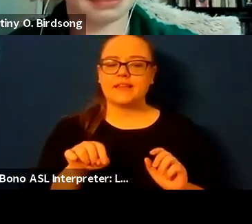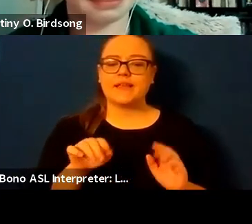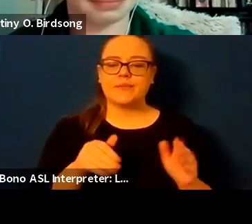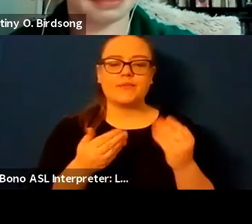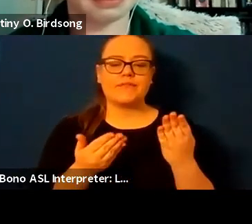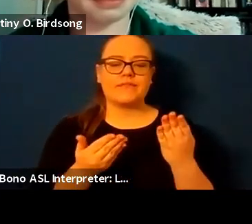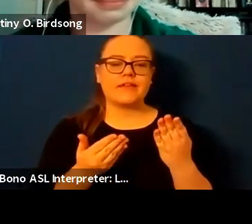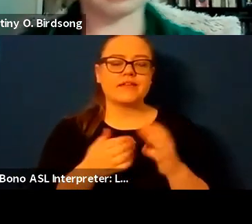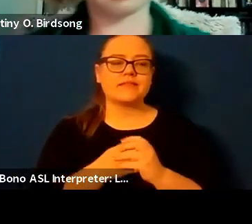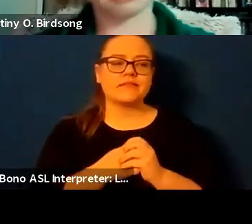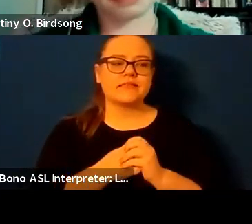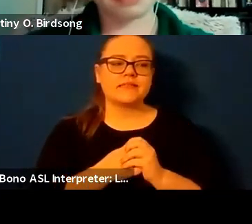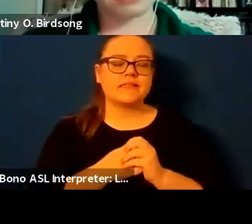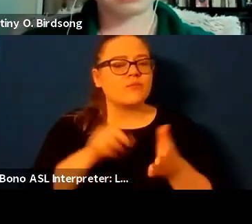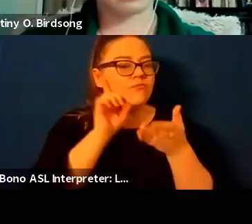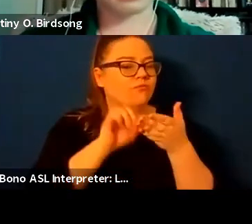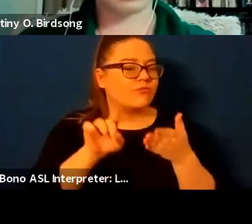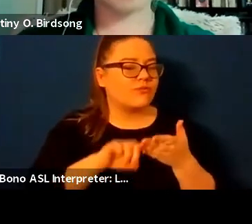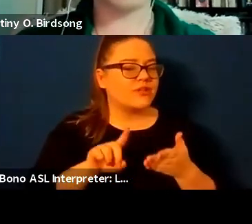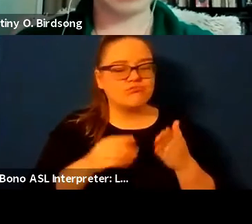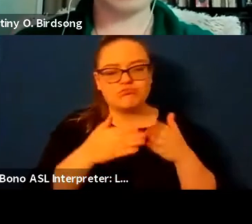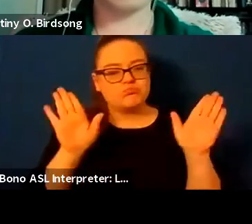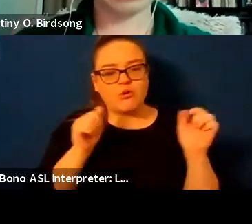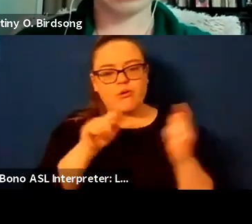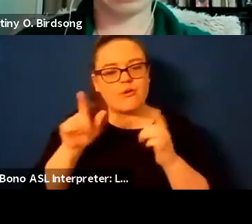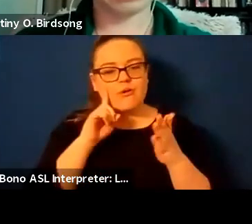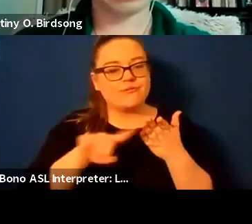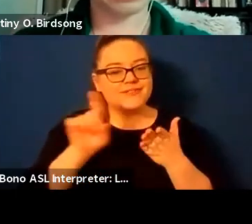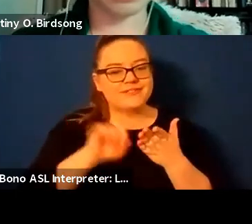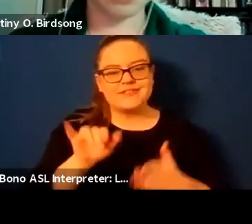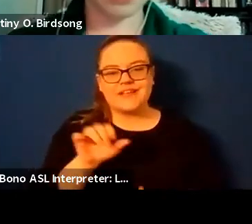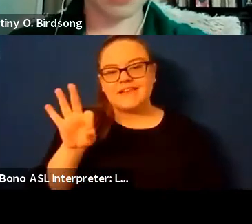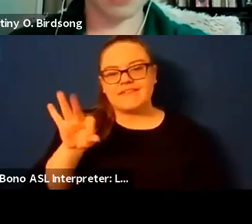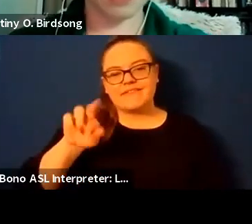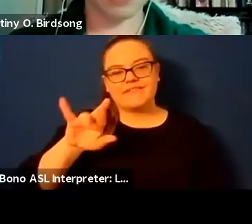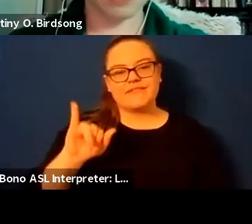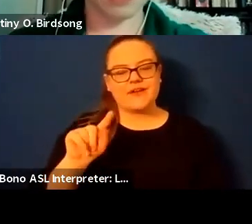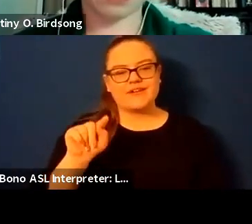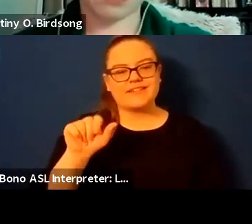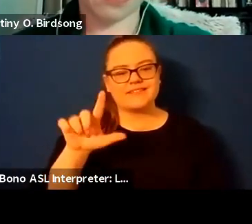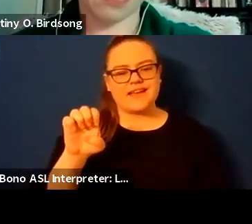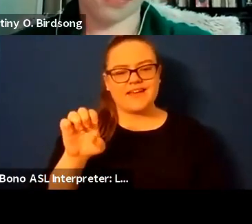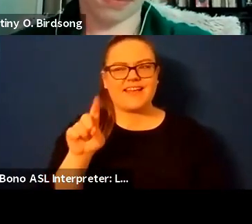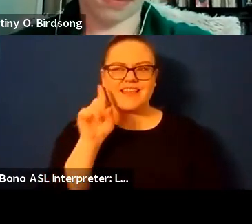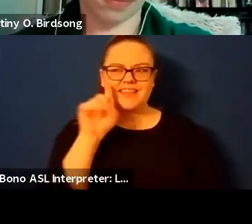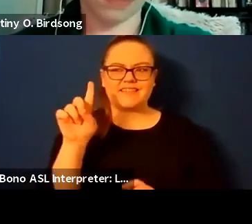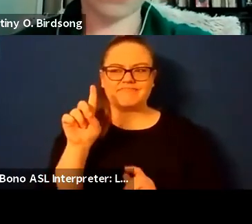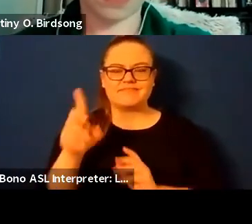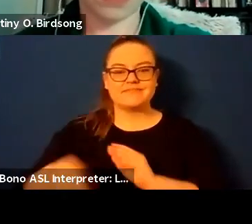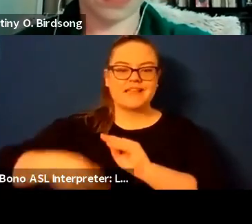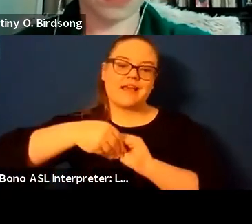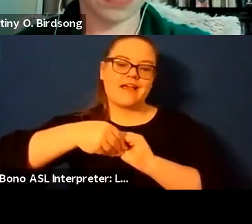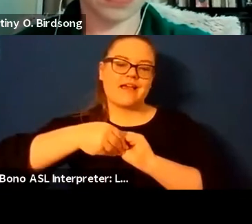in general um but especially like myth and fairy tales molly's just saying like it just provides like a millennia of